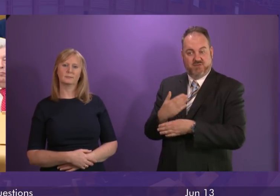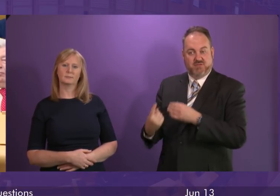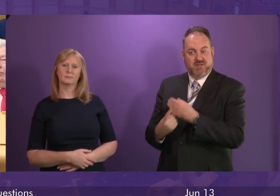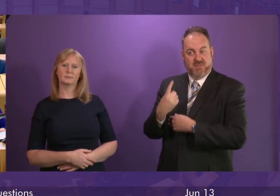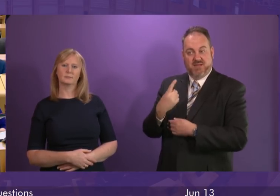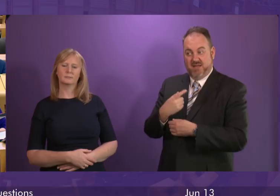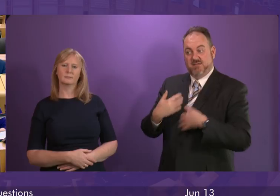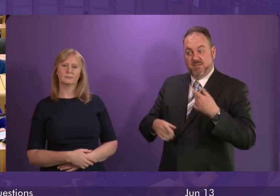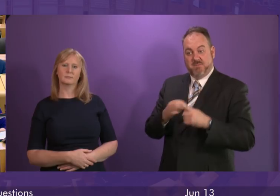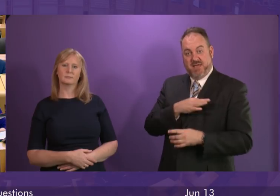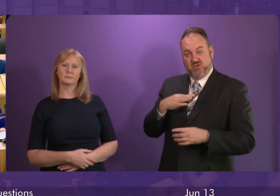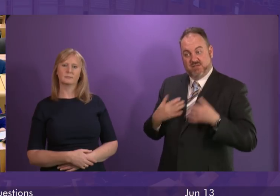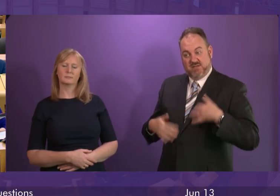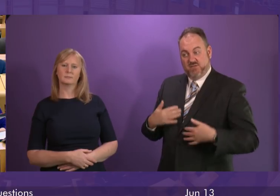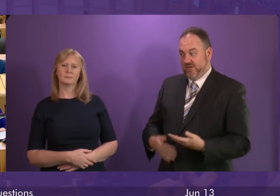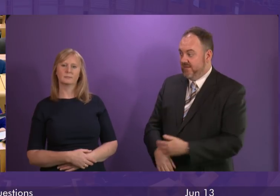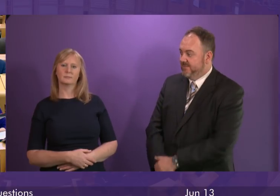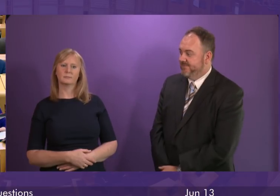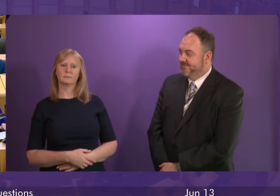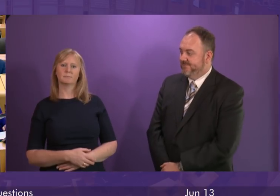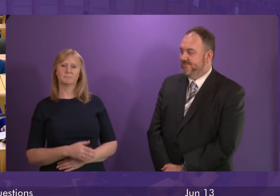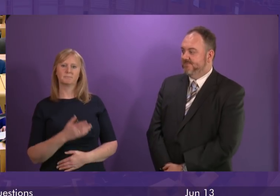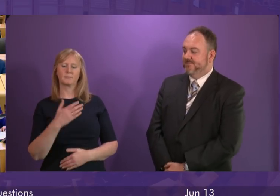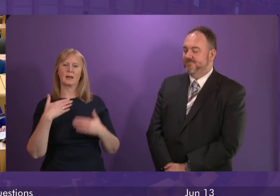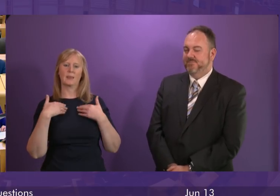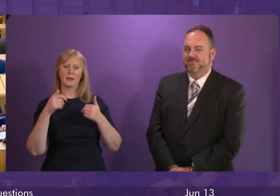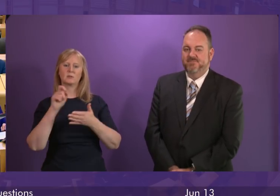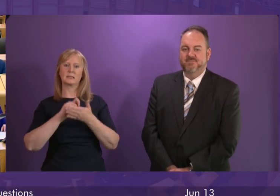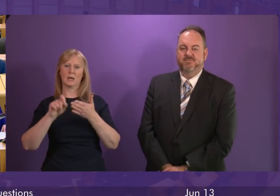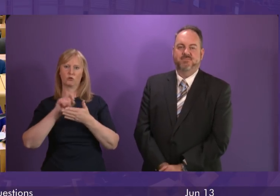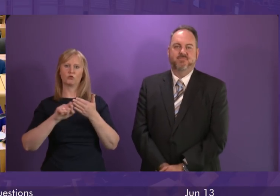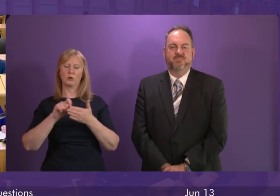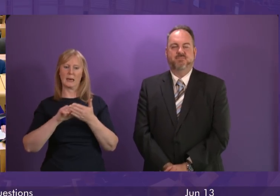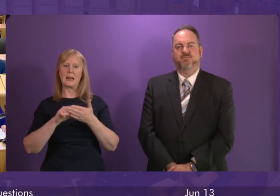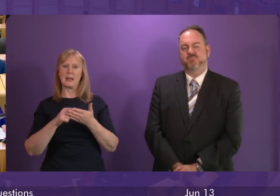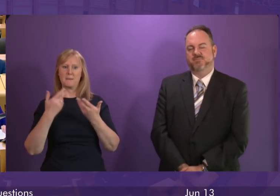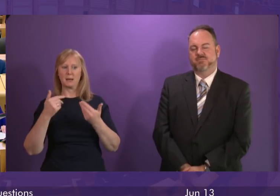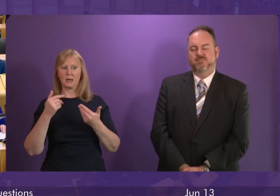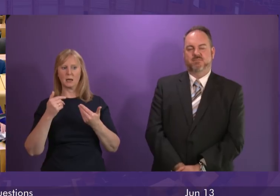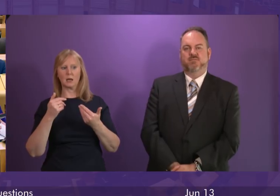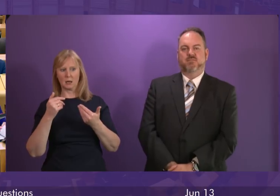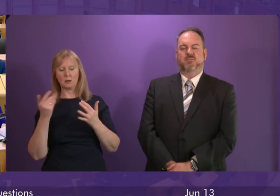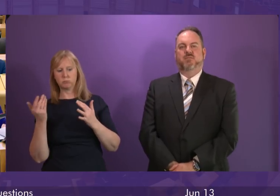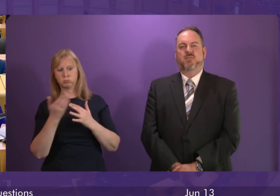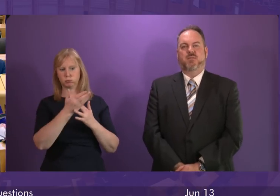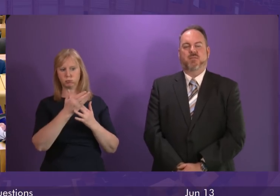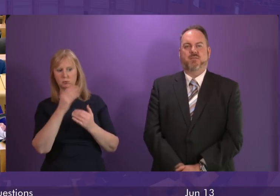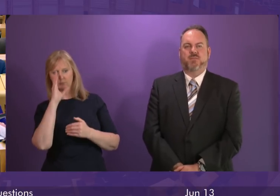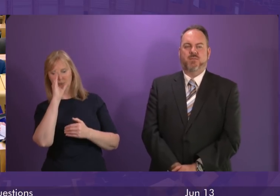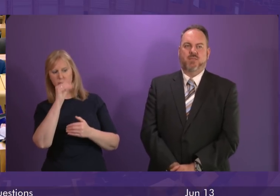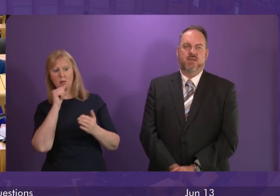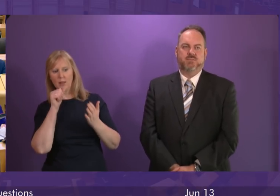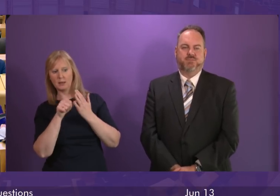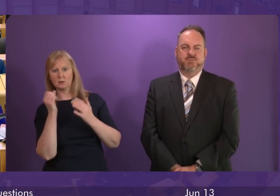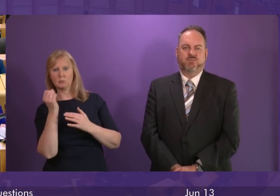region? First Minister Well the Health Secretary has already made public intervention she's written to the company